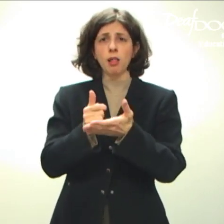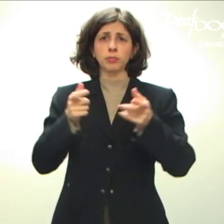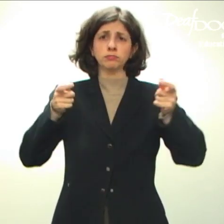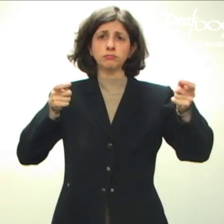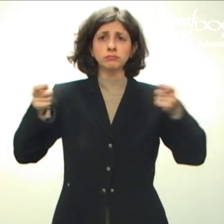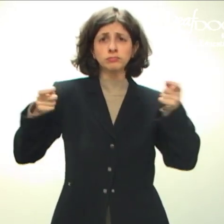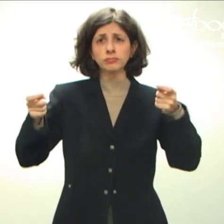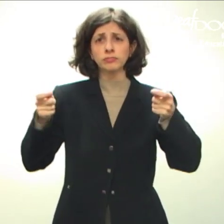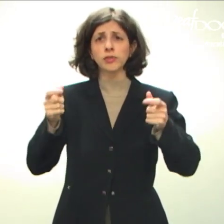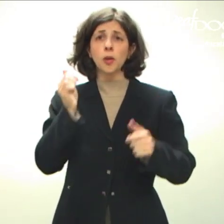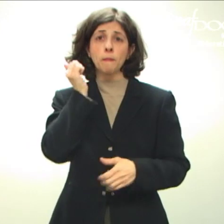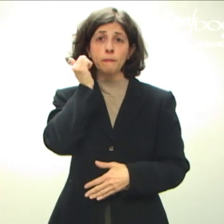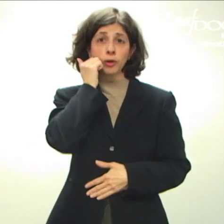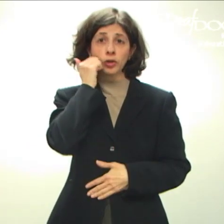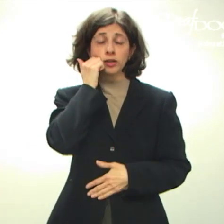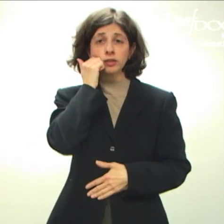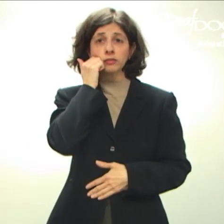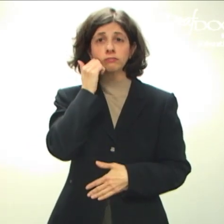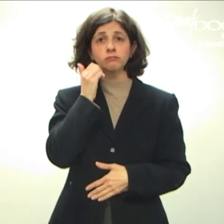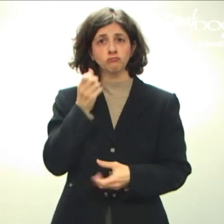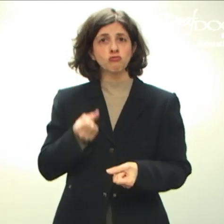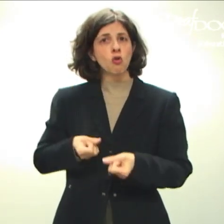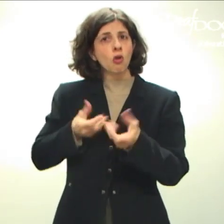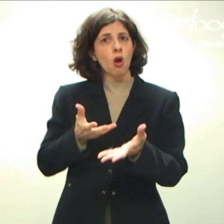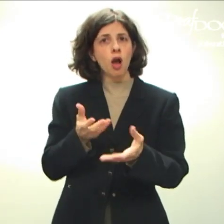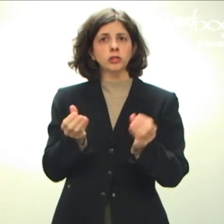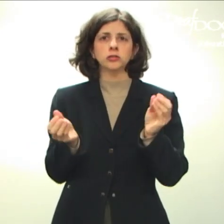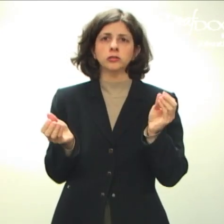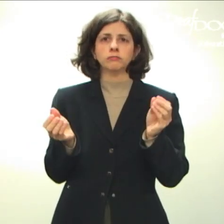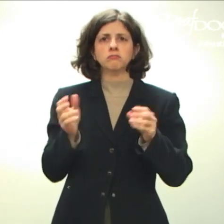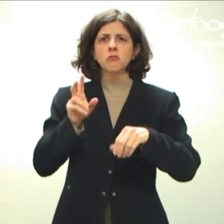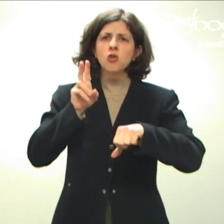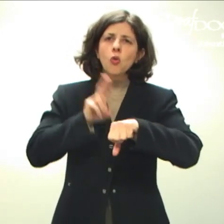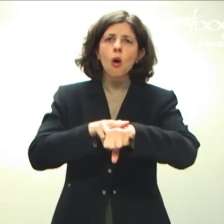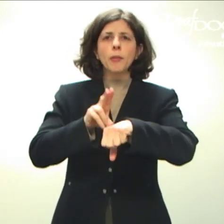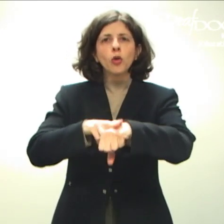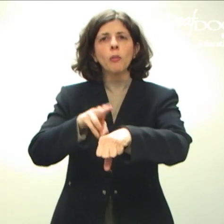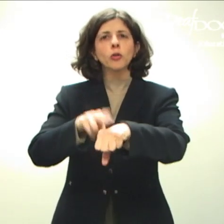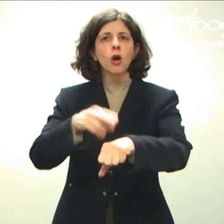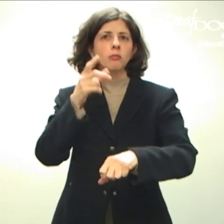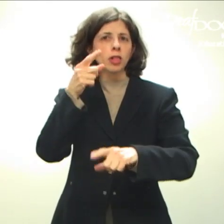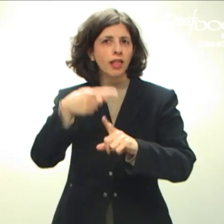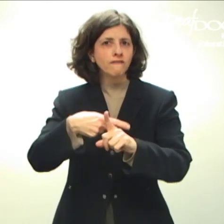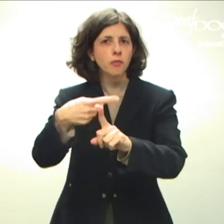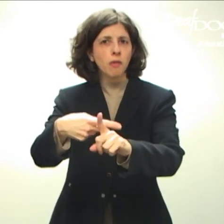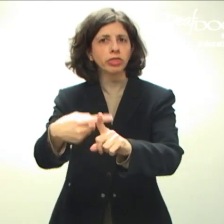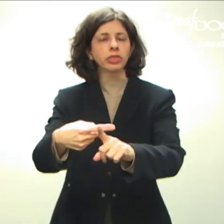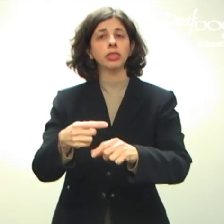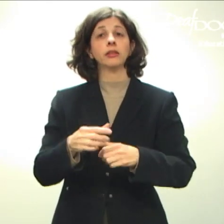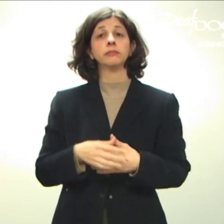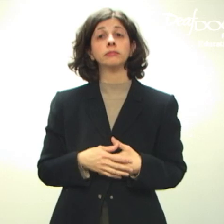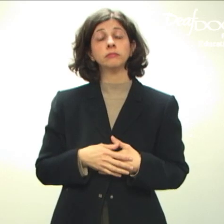control your period. This medicine causes you to get normal periods every month.